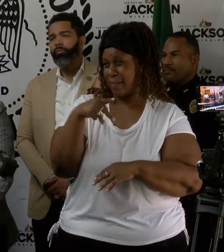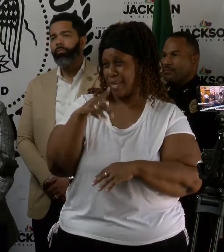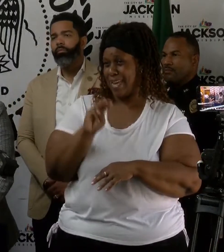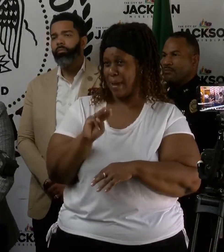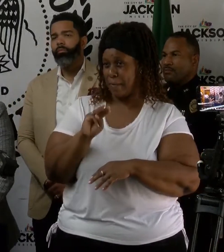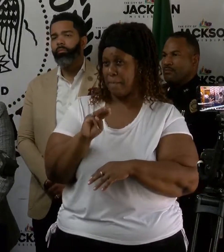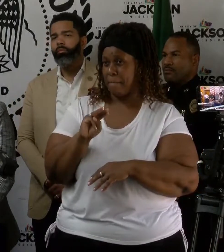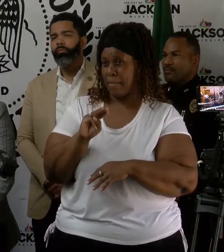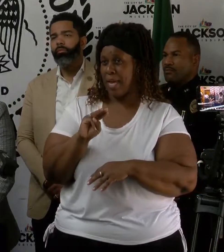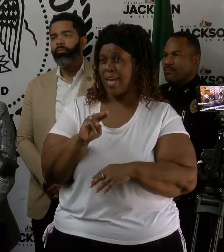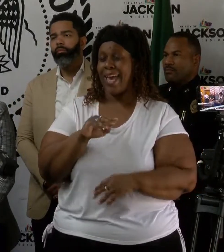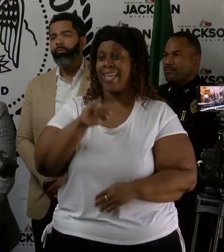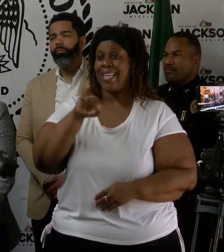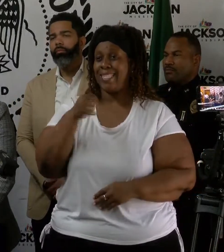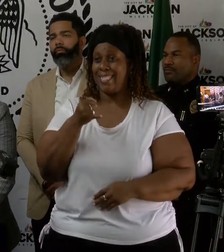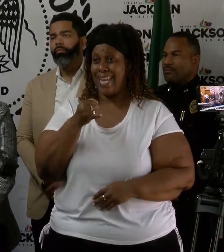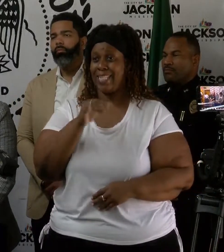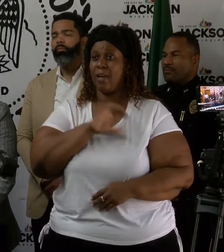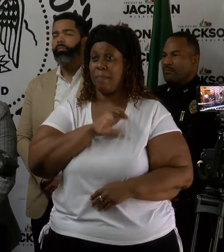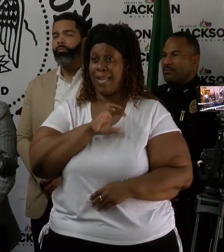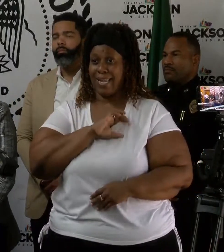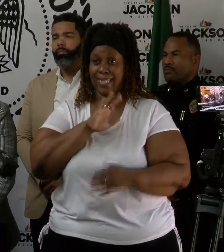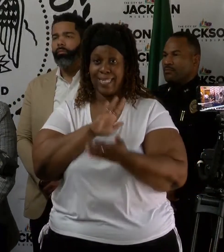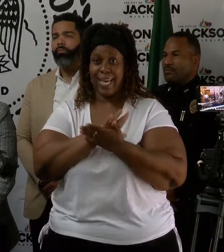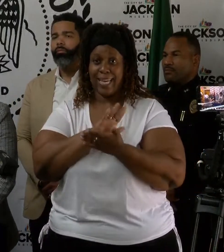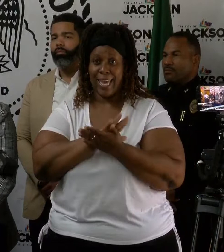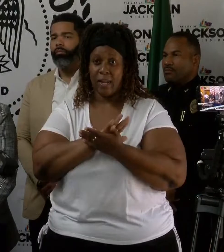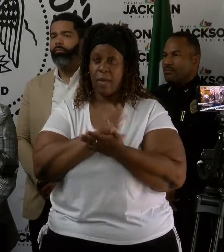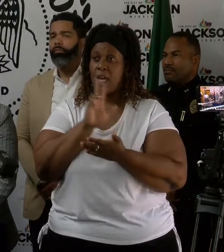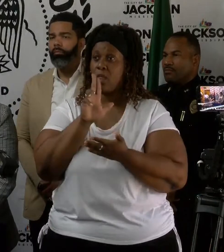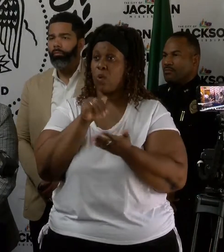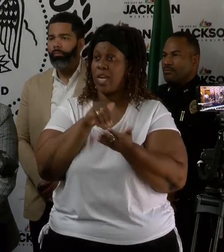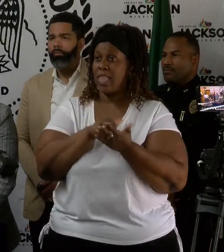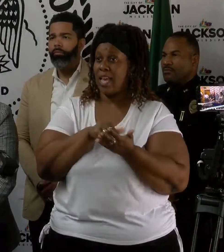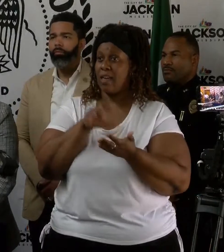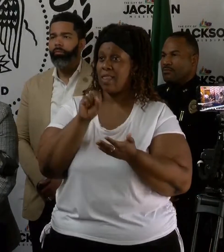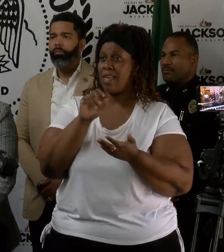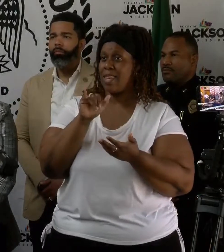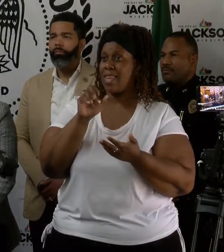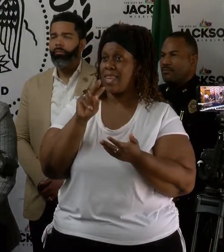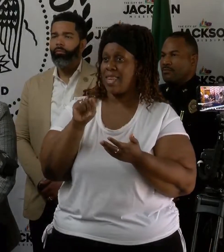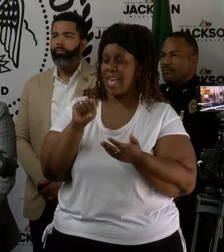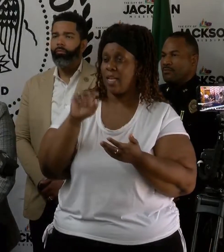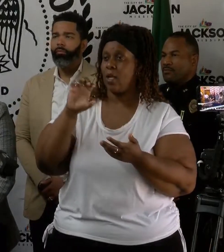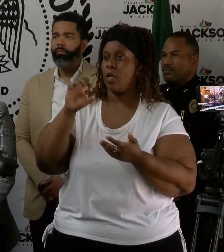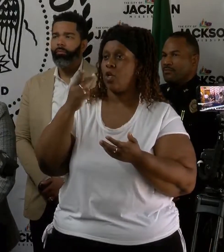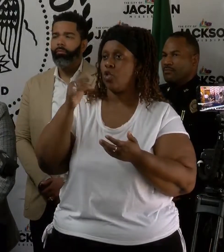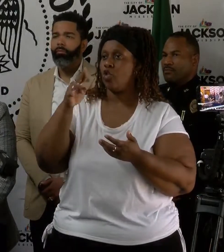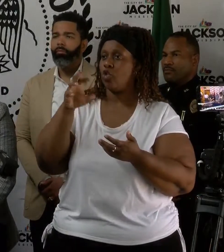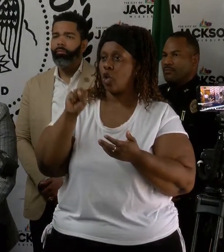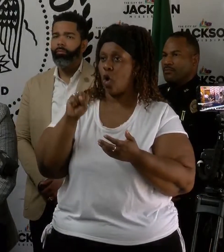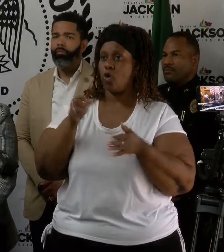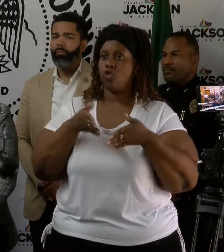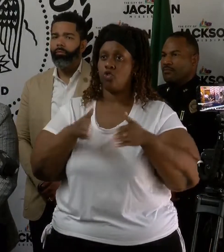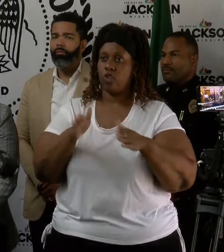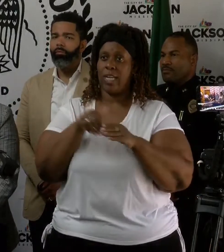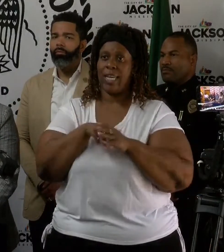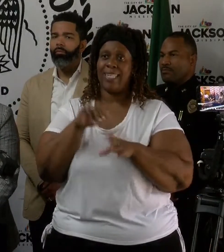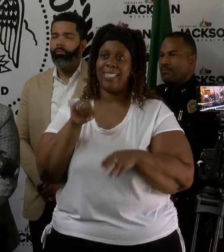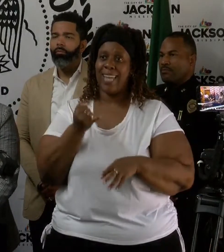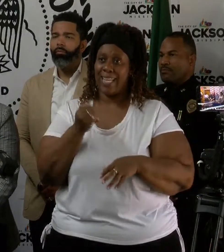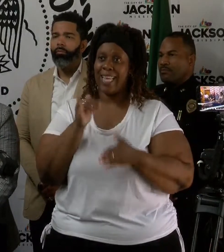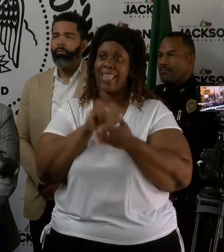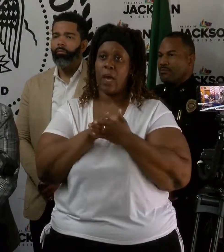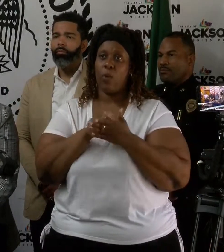And that is located at the Jackson Police Academy, 3000 St. Charles Street here in Jackson. This information